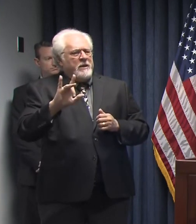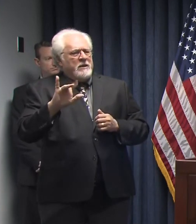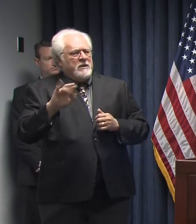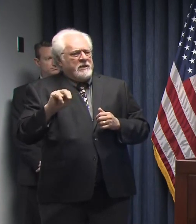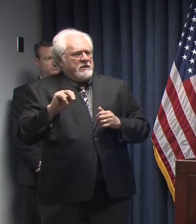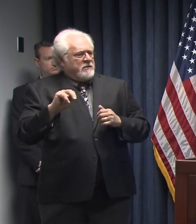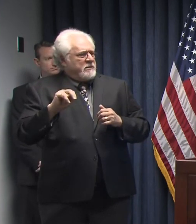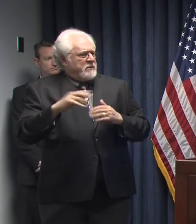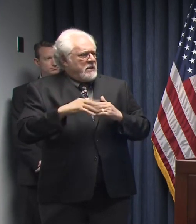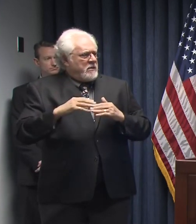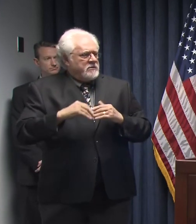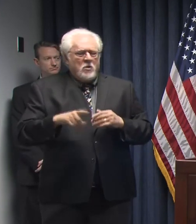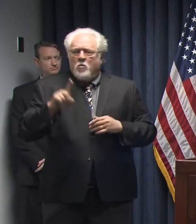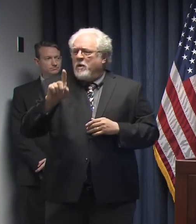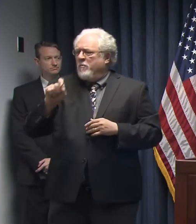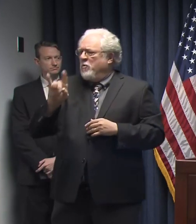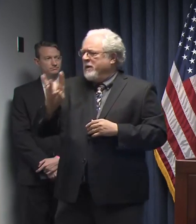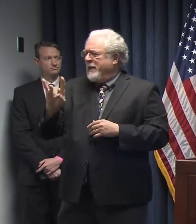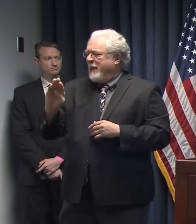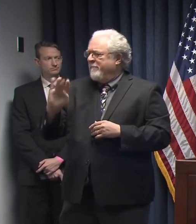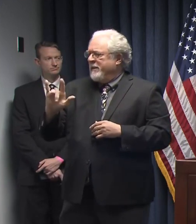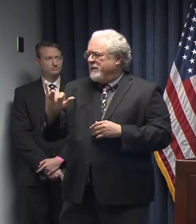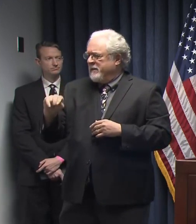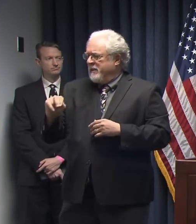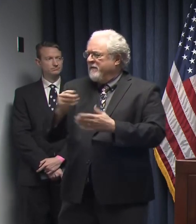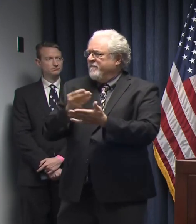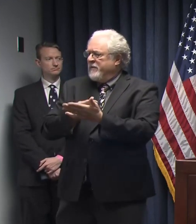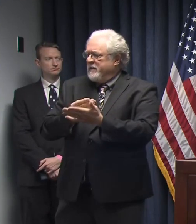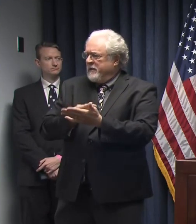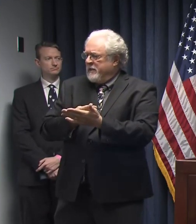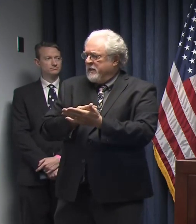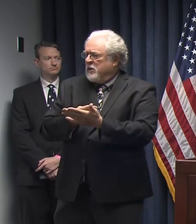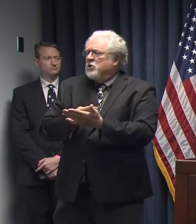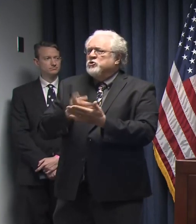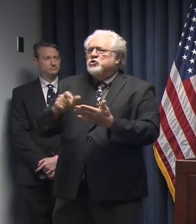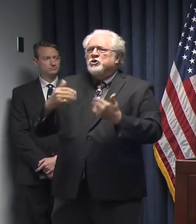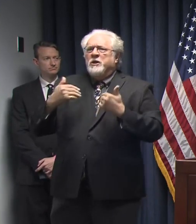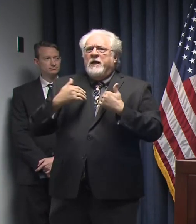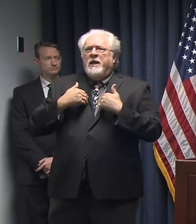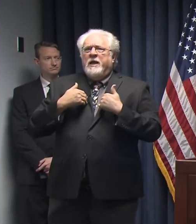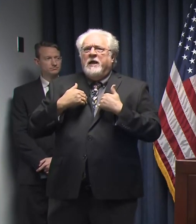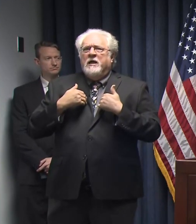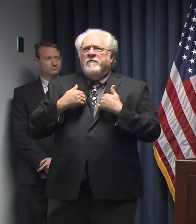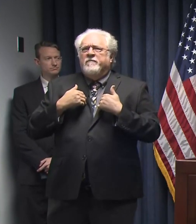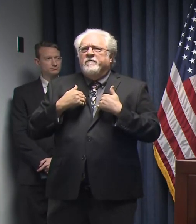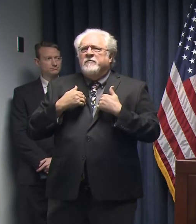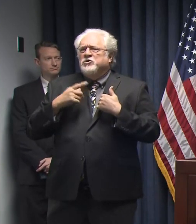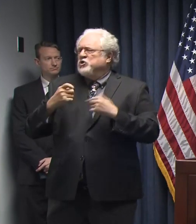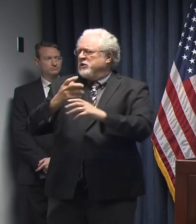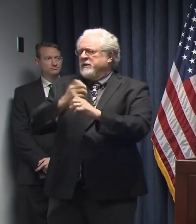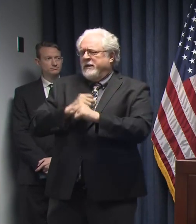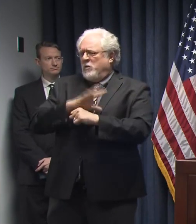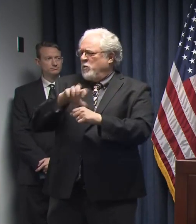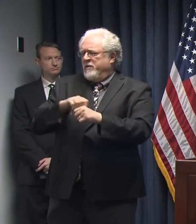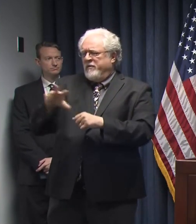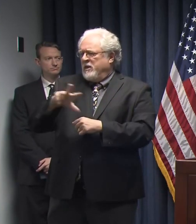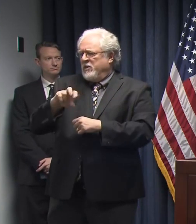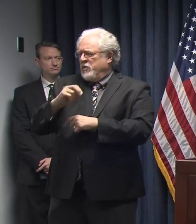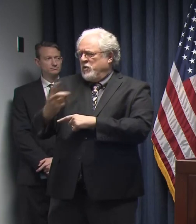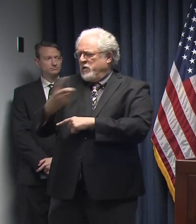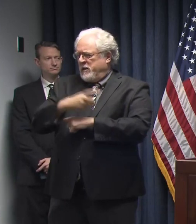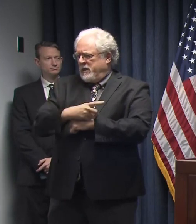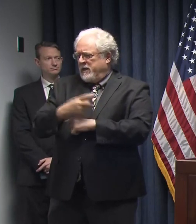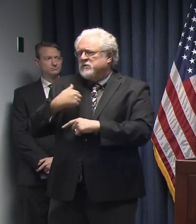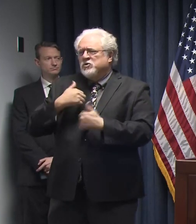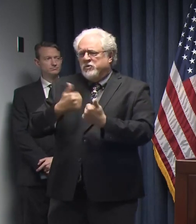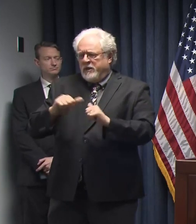Well, the $1.8 billion in funding we should have over, at some point in the next 30 days. We are